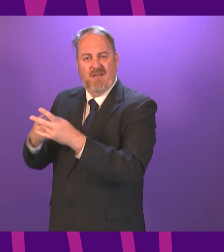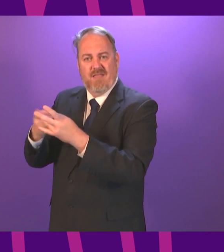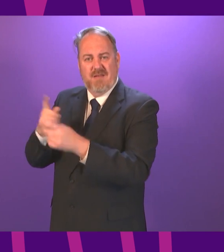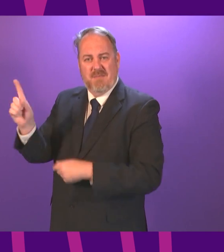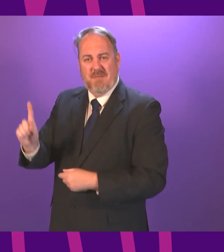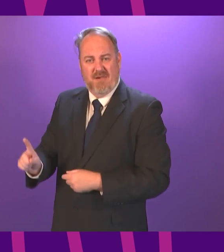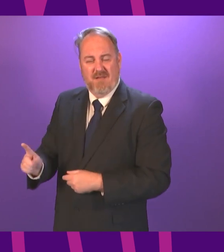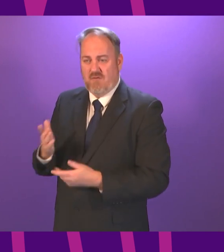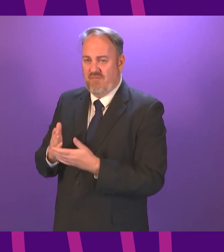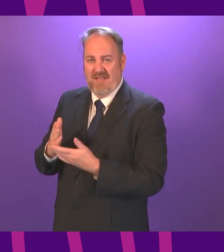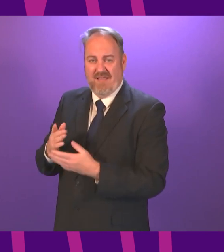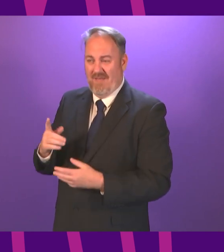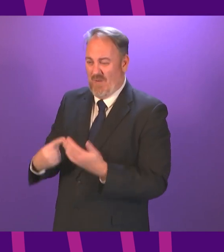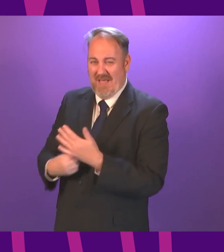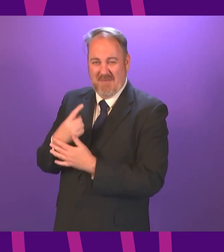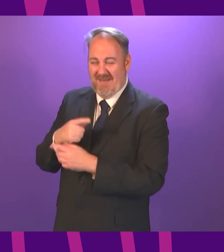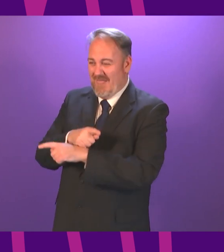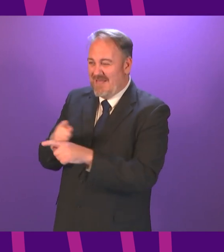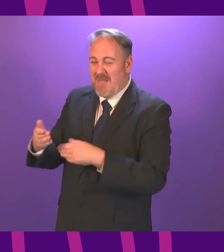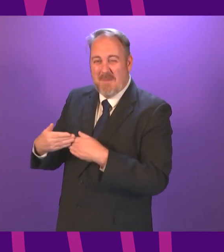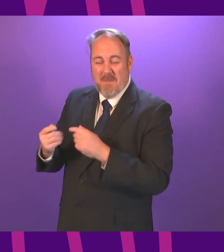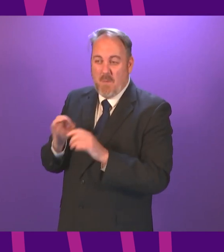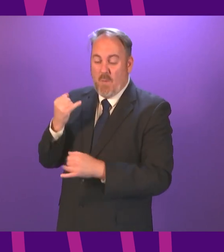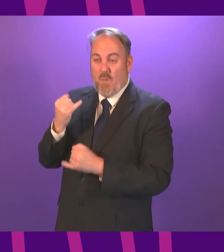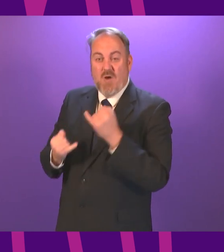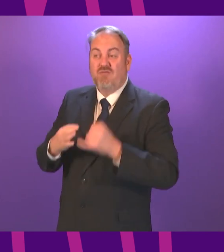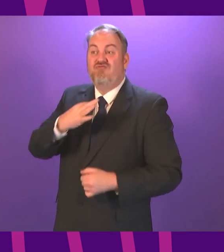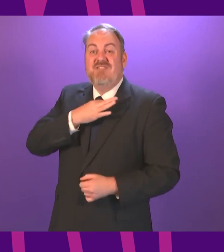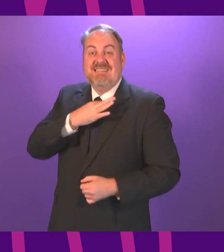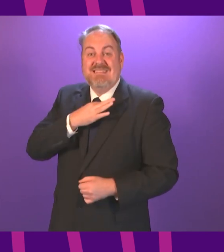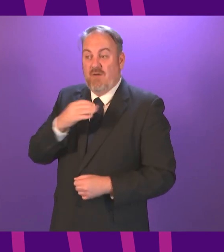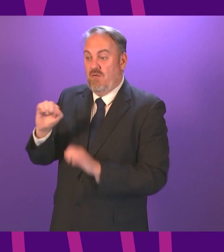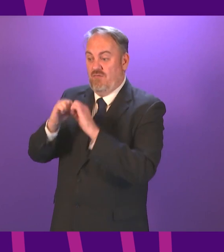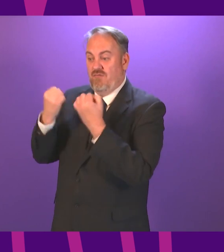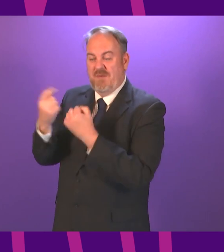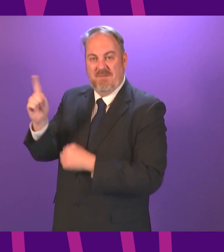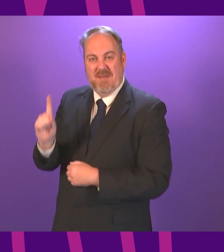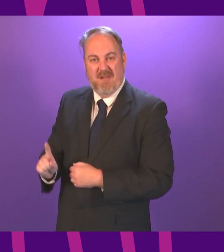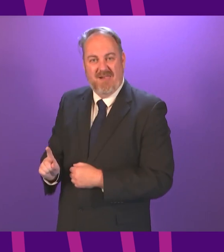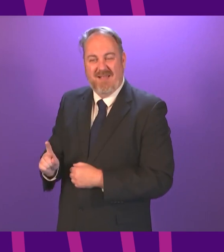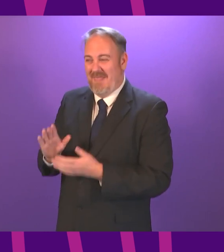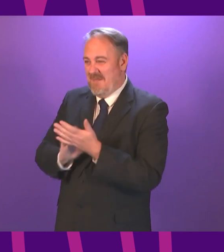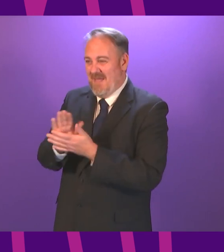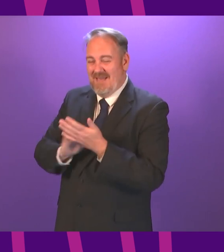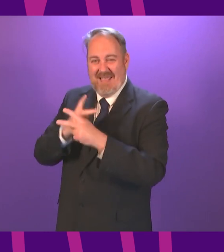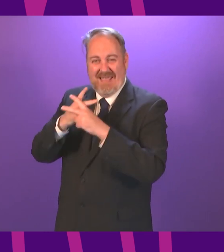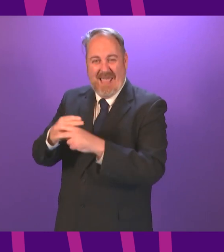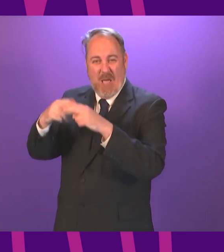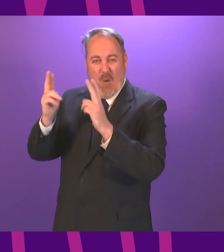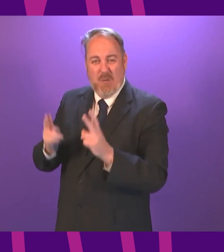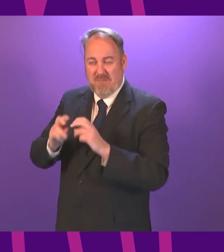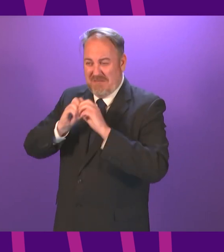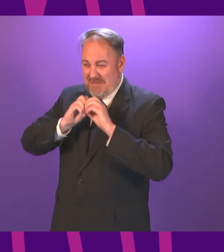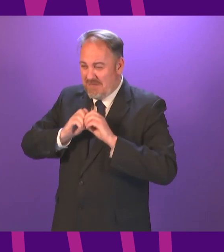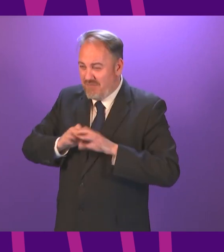time bomb in the heart of the most vulnerable communities in our country. And the response to outbreaks in our care homes was brutal